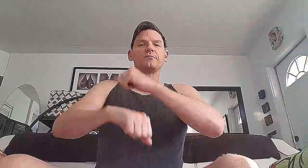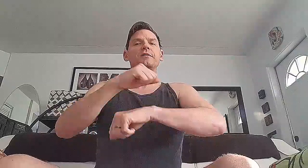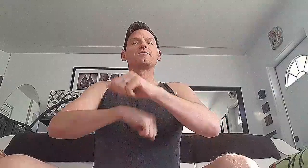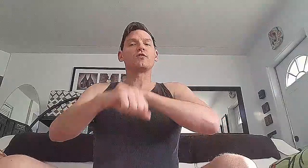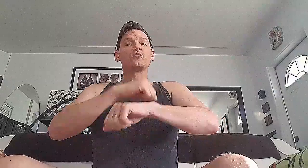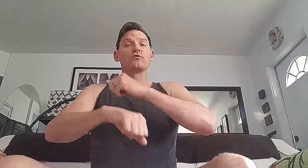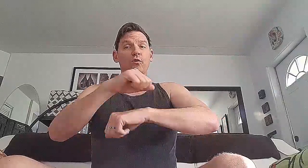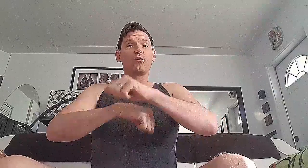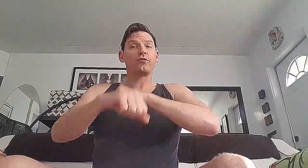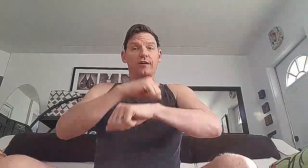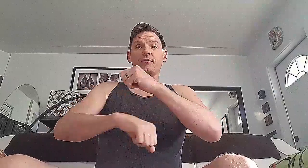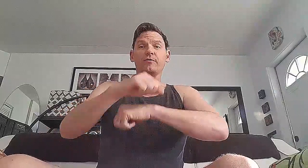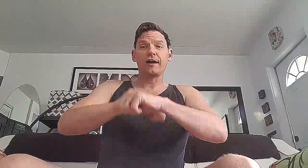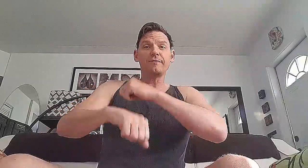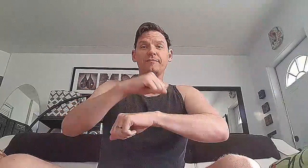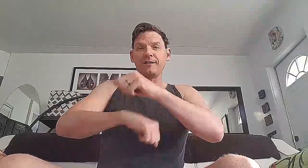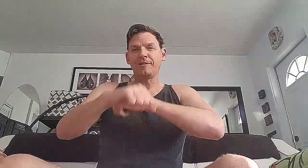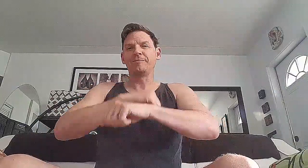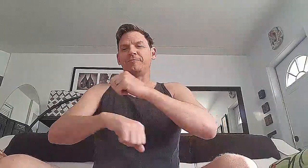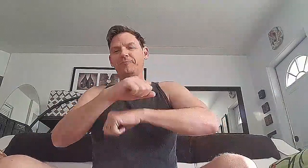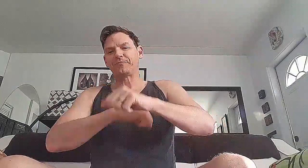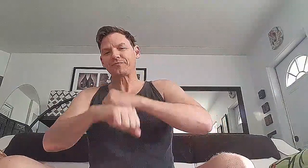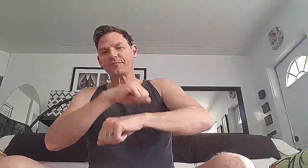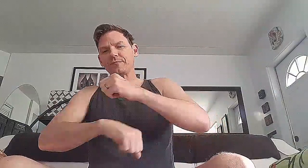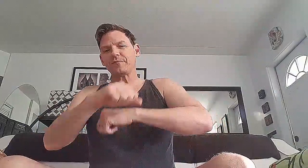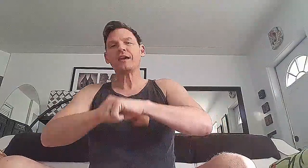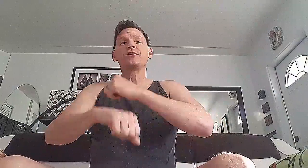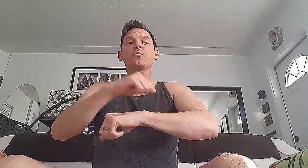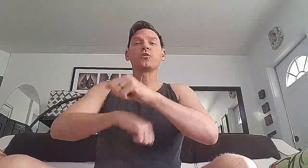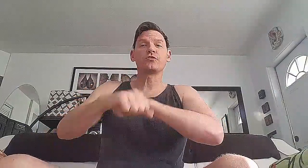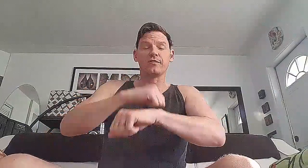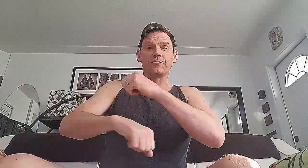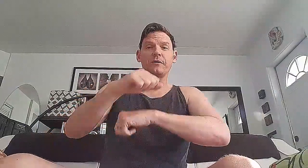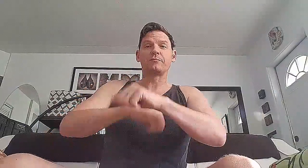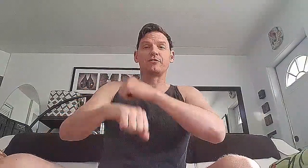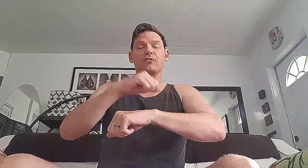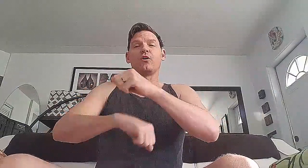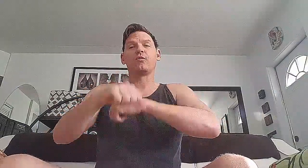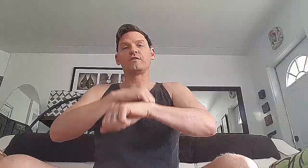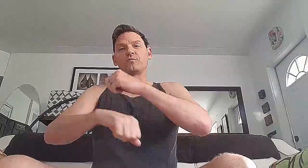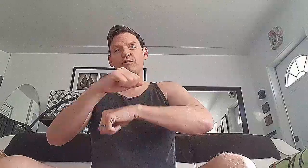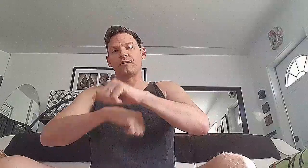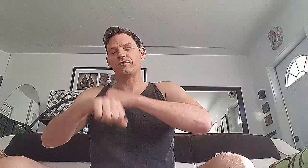you'll be able to go through the whole thing. Okay. And you're worth it. Remember, you're always worth it.